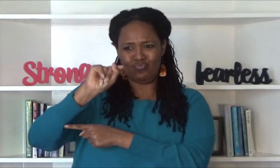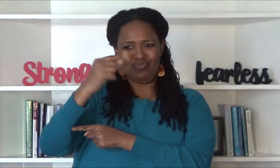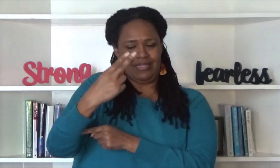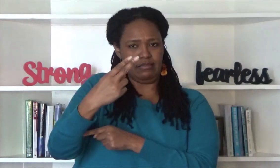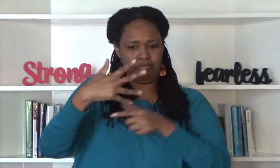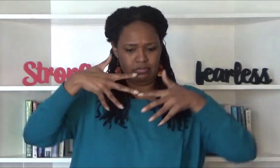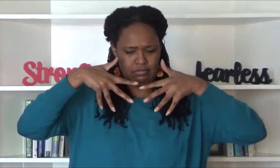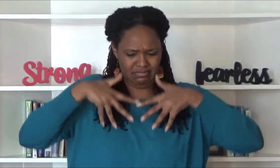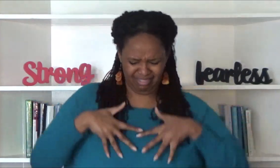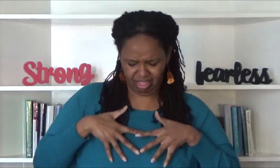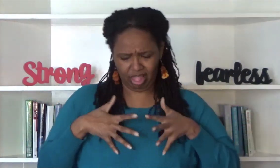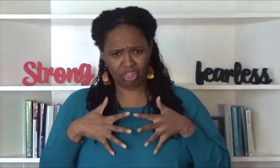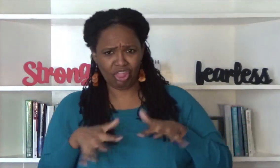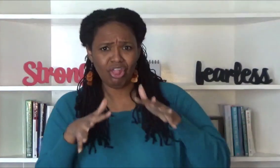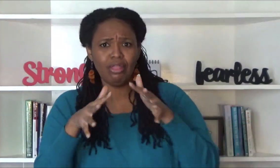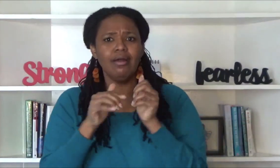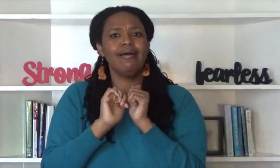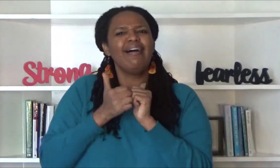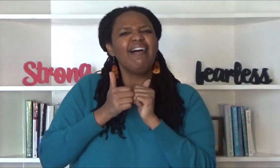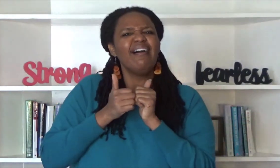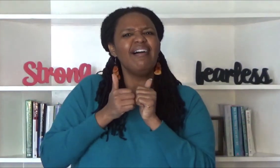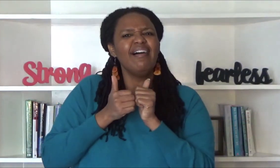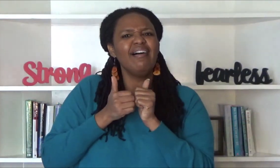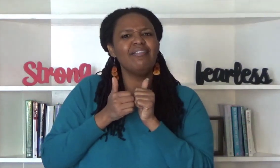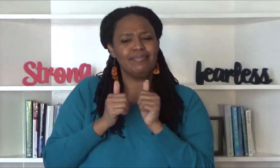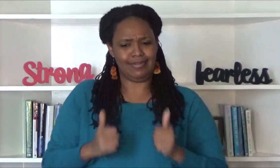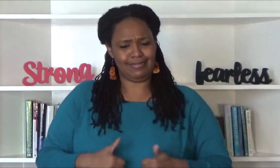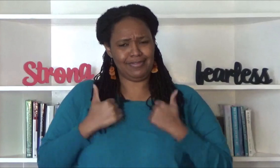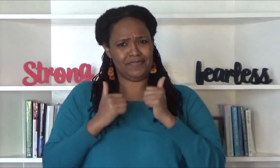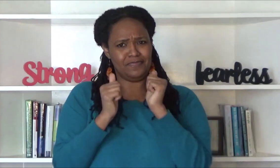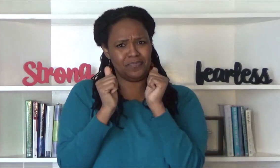such as depression and anxiety